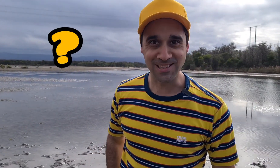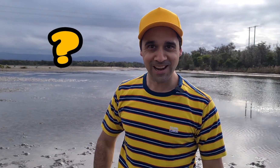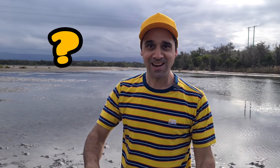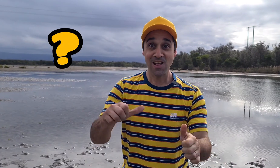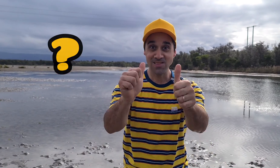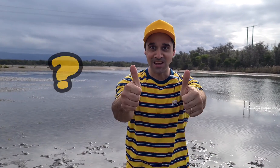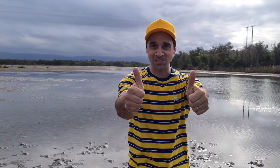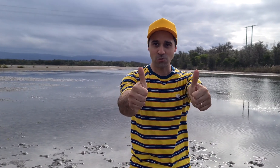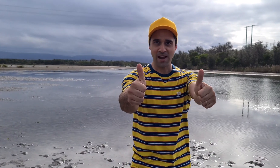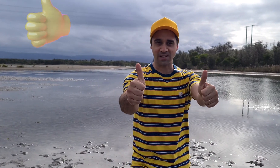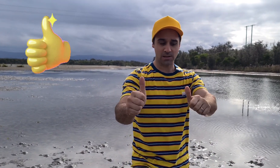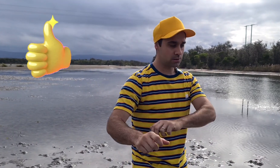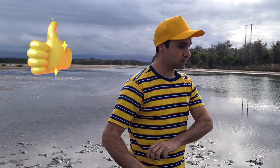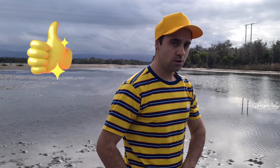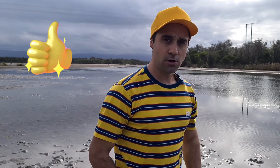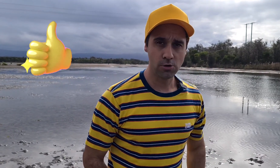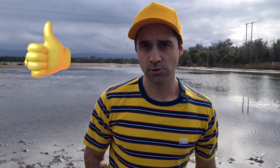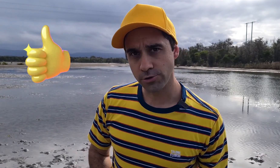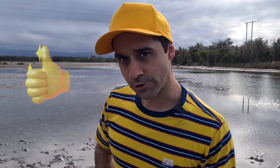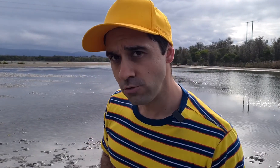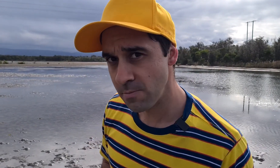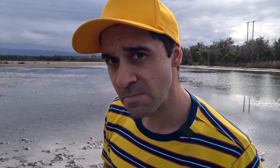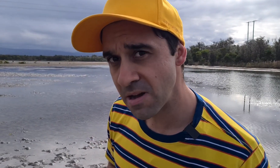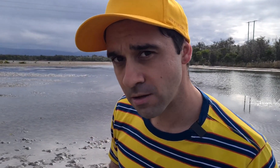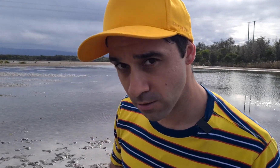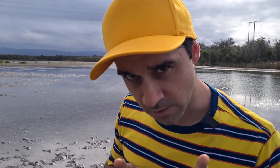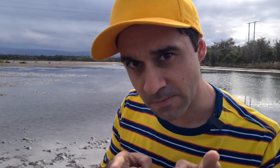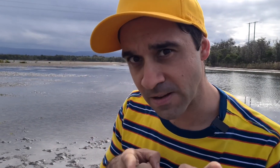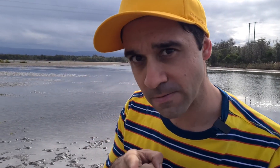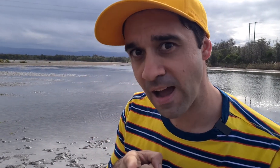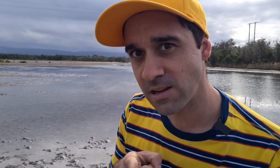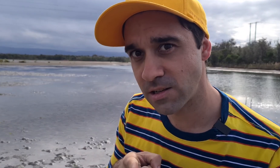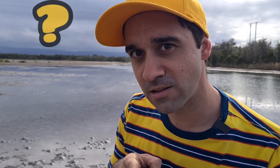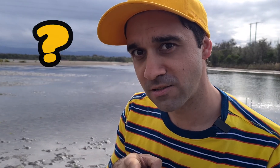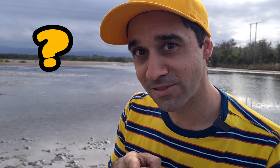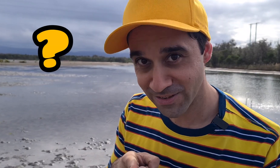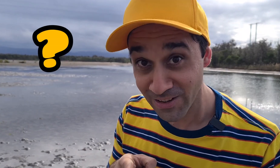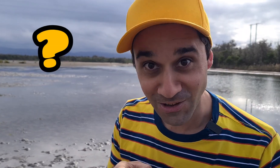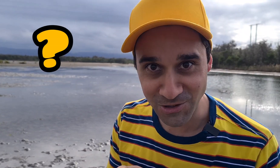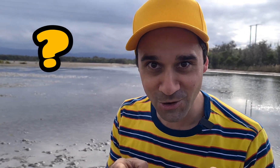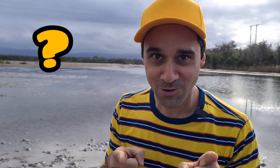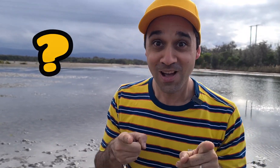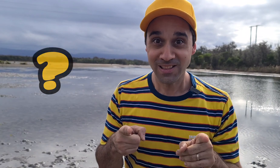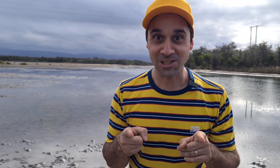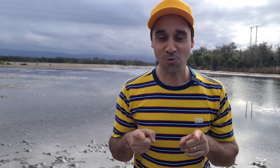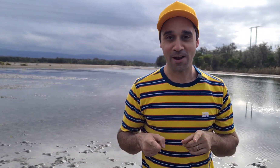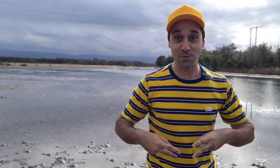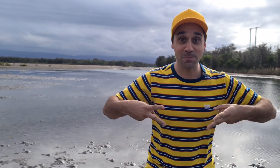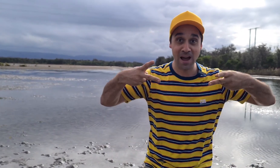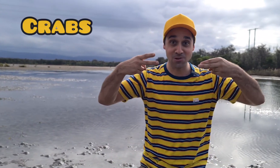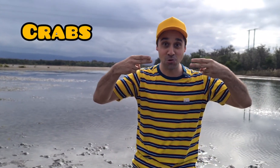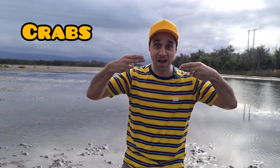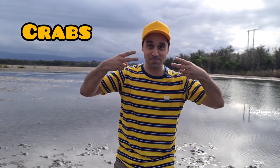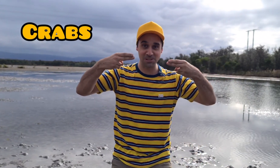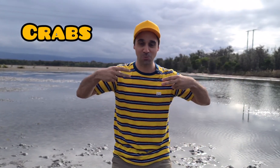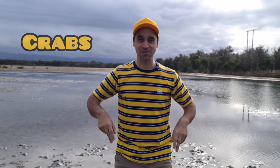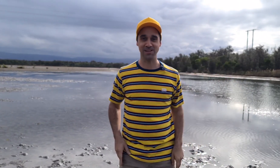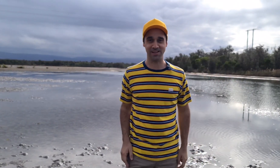did? That's great. Do you remember the fun fact? You do? That's right. It was about crabs, wasn't it?